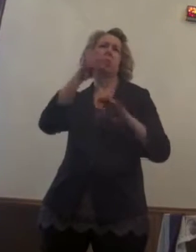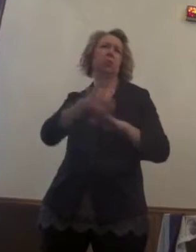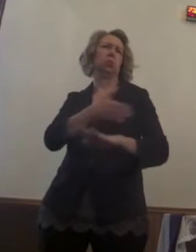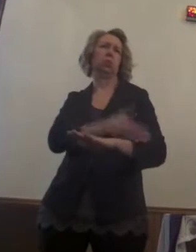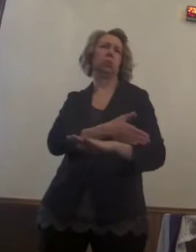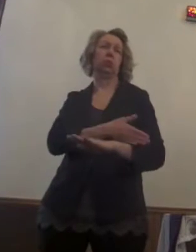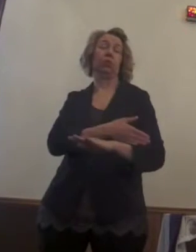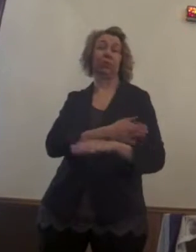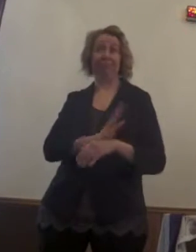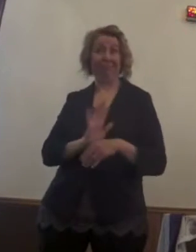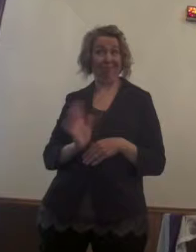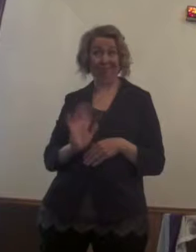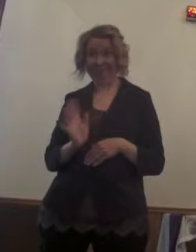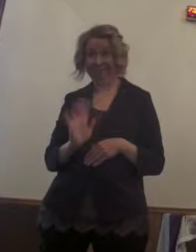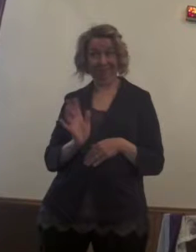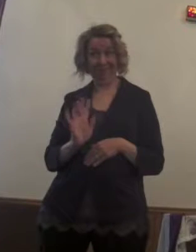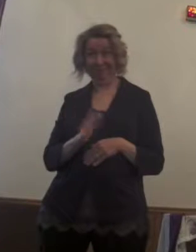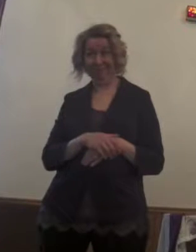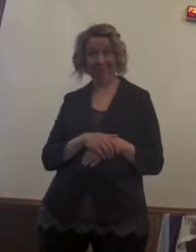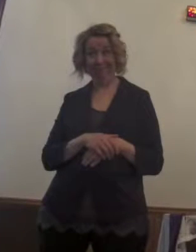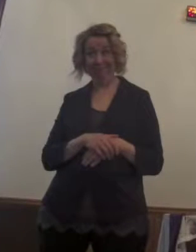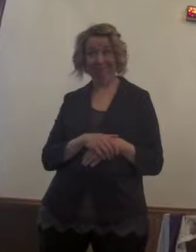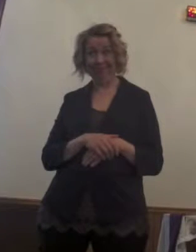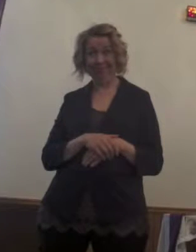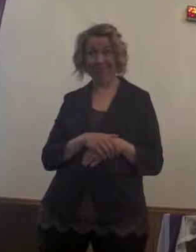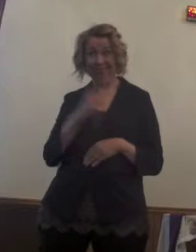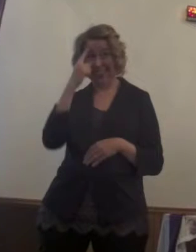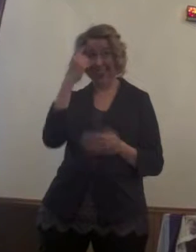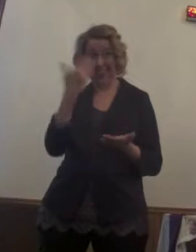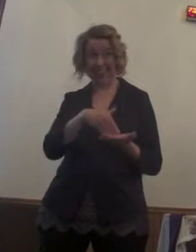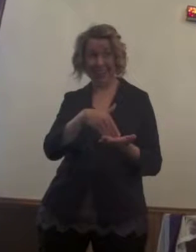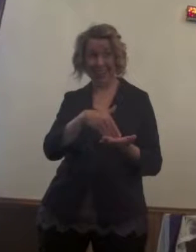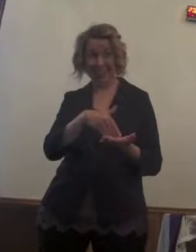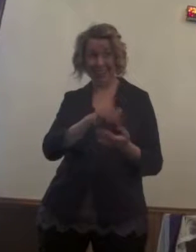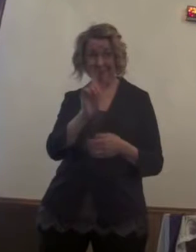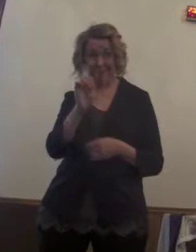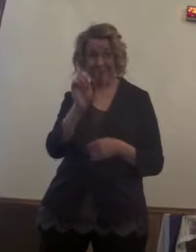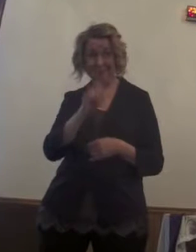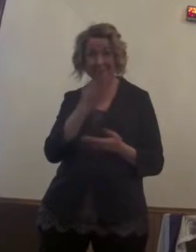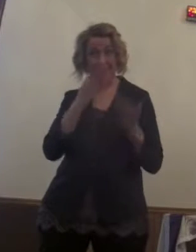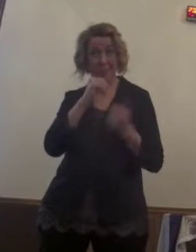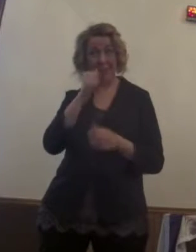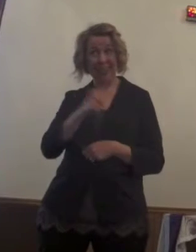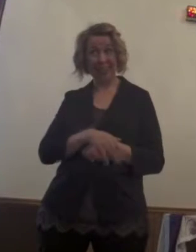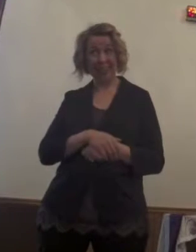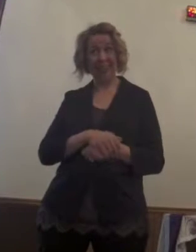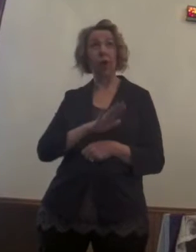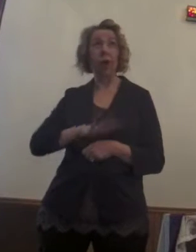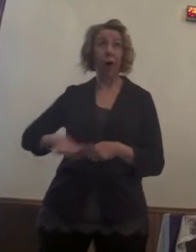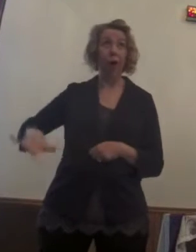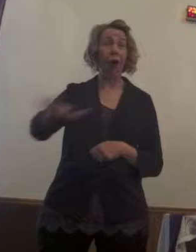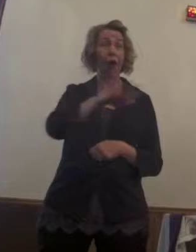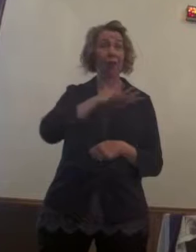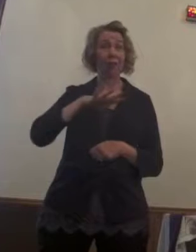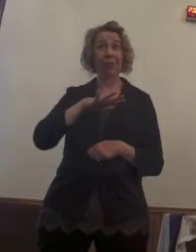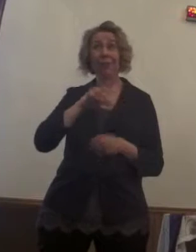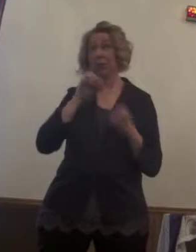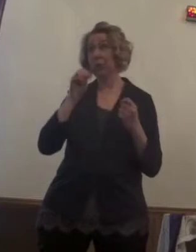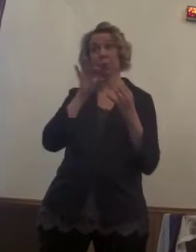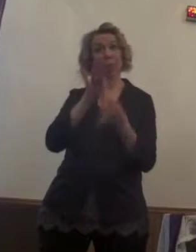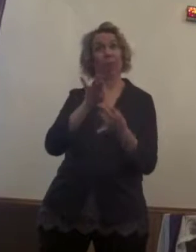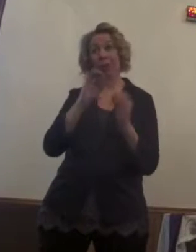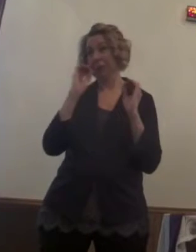guess what? Might have to think about that and go back and go, yeah, maybe not. None of us are perfect.